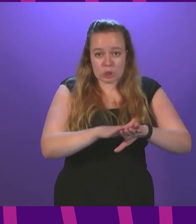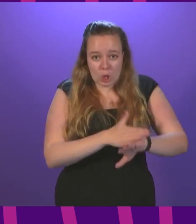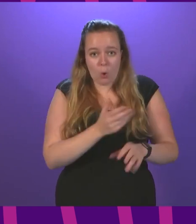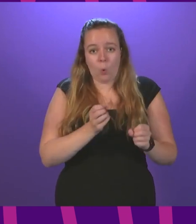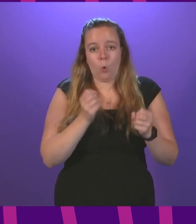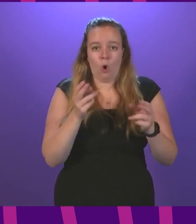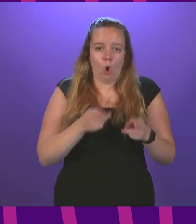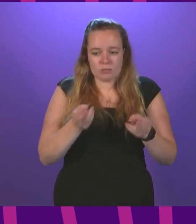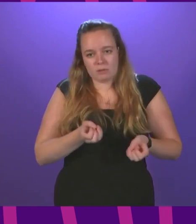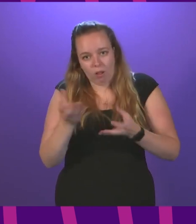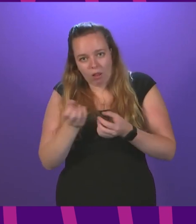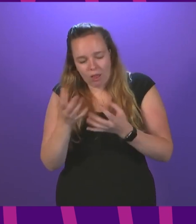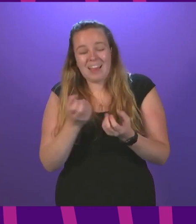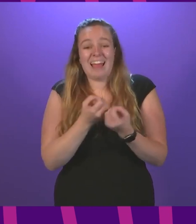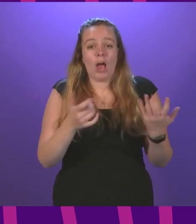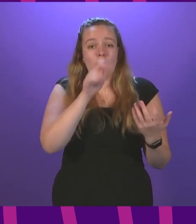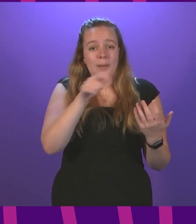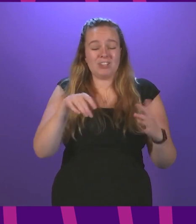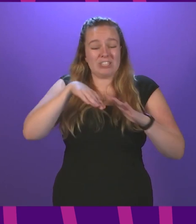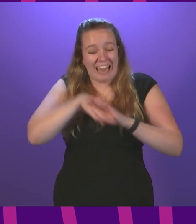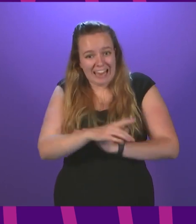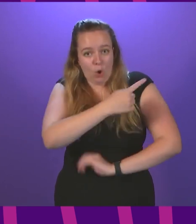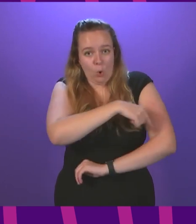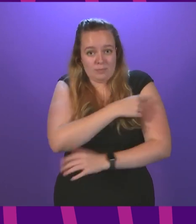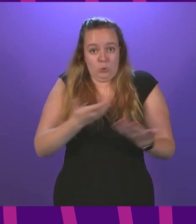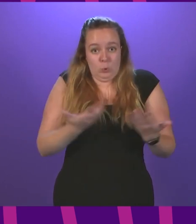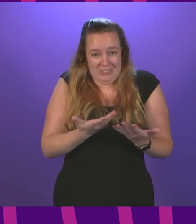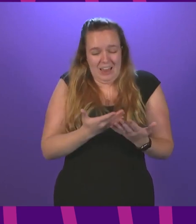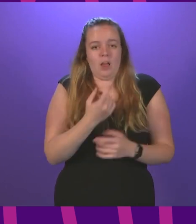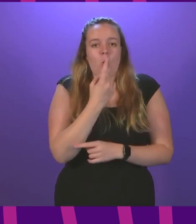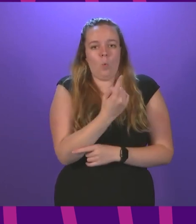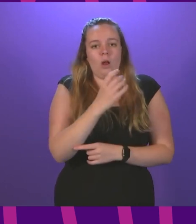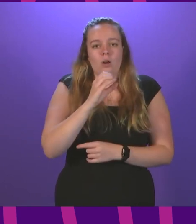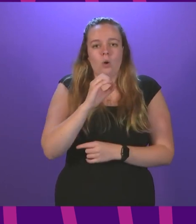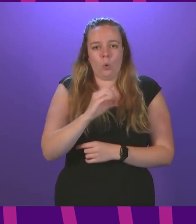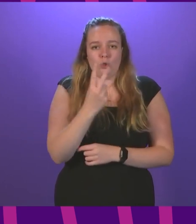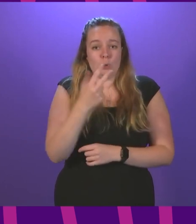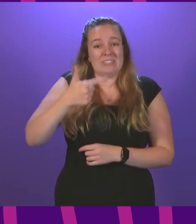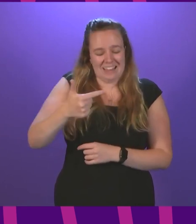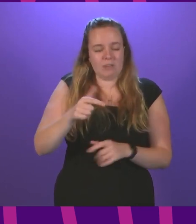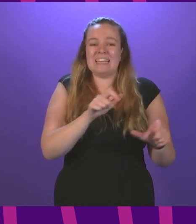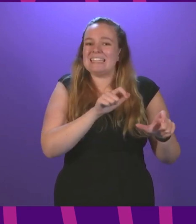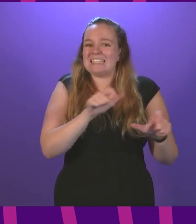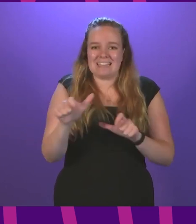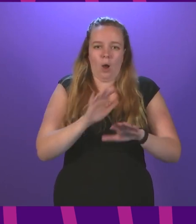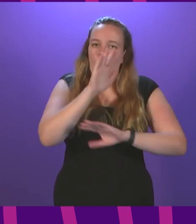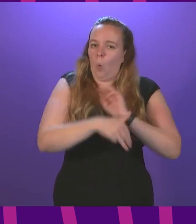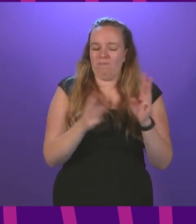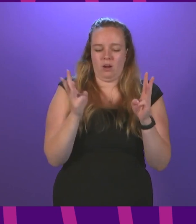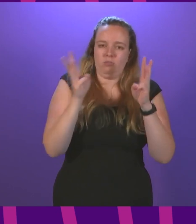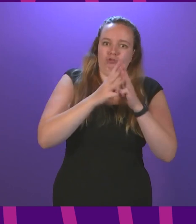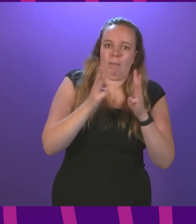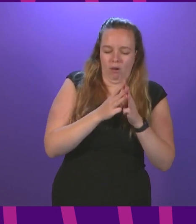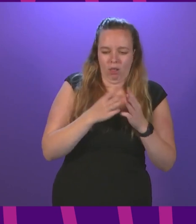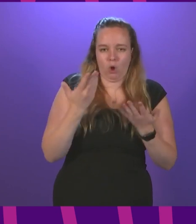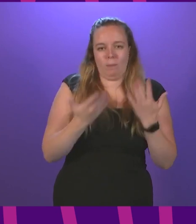is very welcome, the number of patients in hospital today with COVID, 1,027, is still three times higher than it was